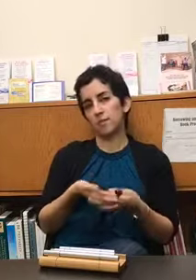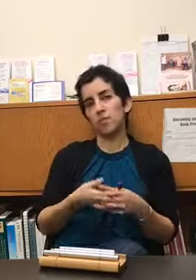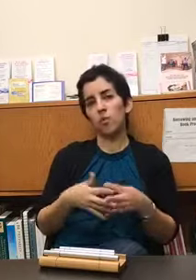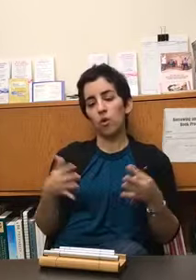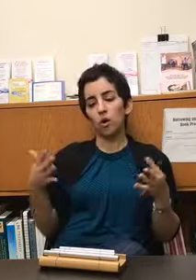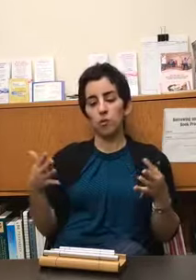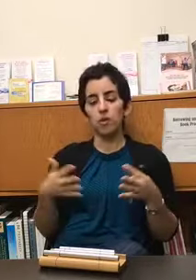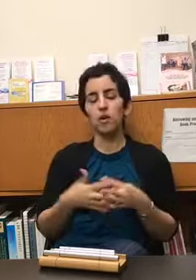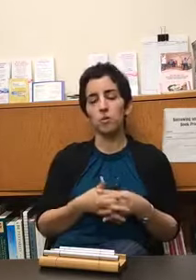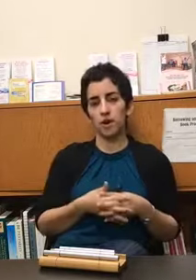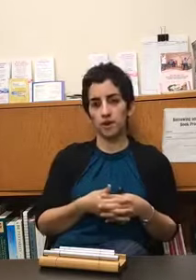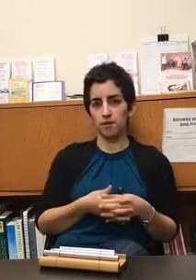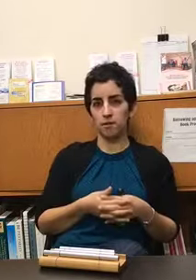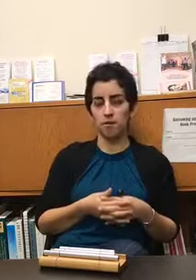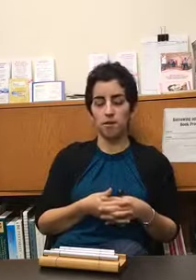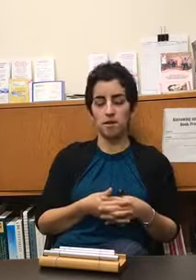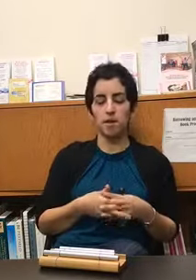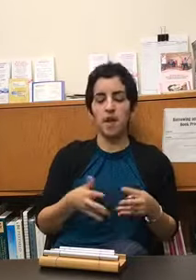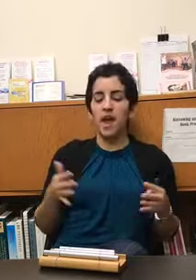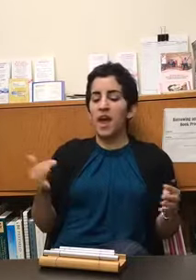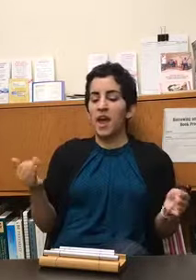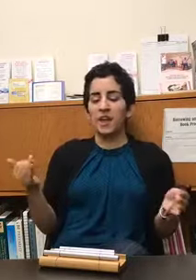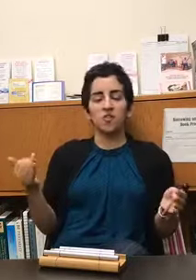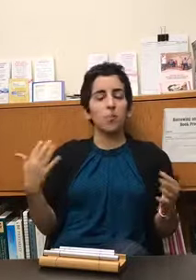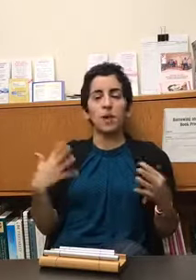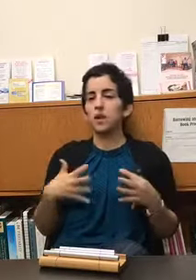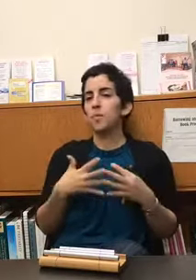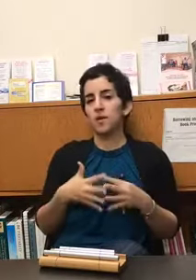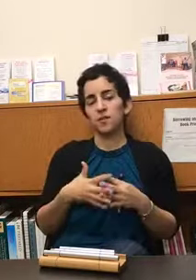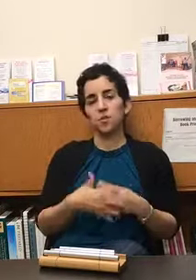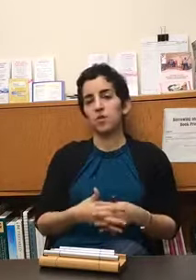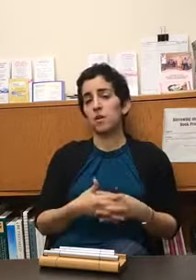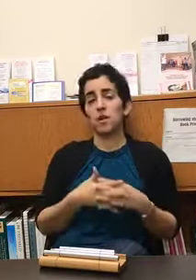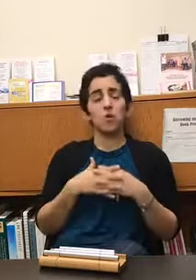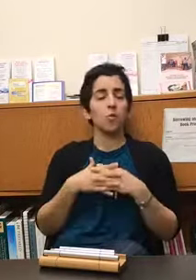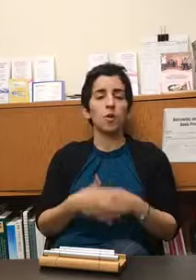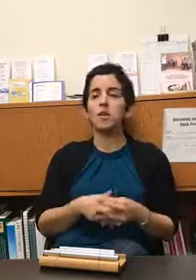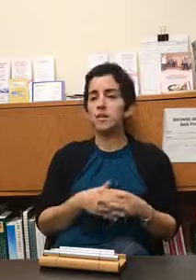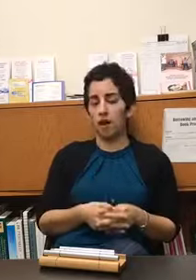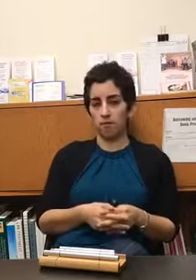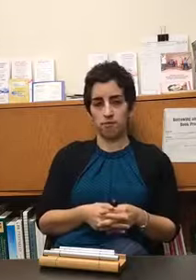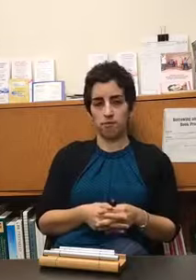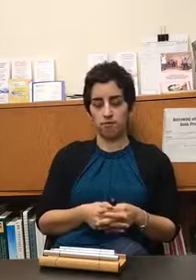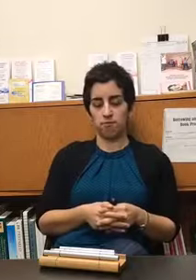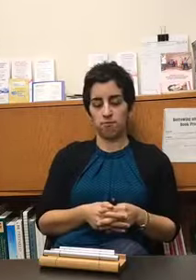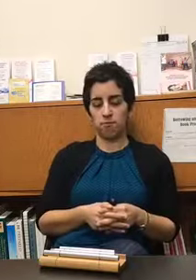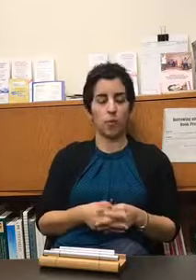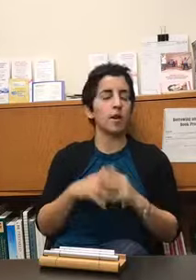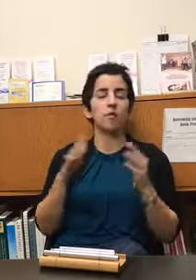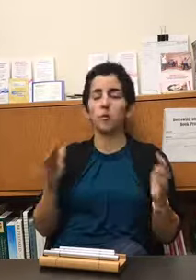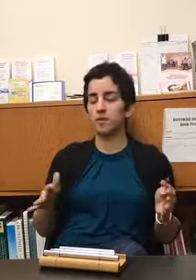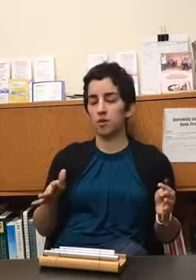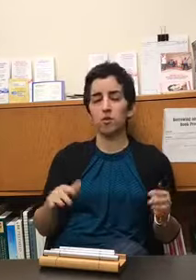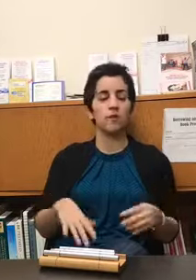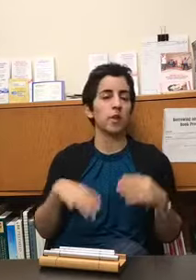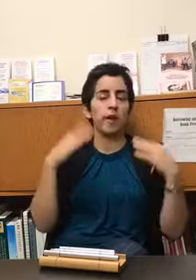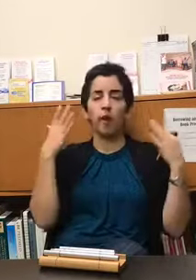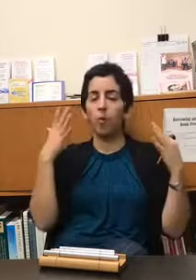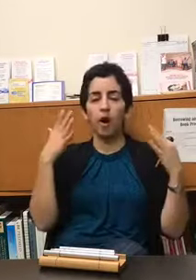before a really good way to get started is to pick a piece of music that you really love for whatever reason you don't have to know why